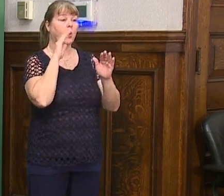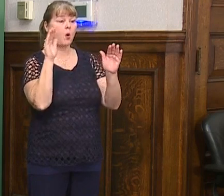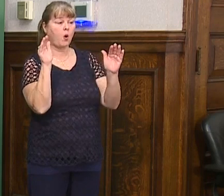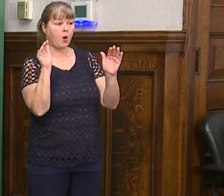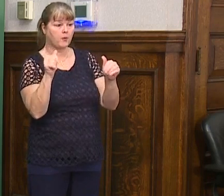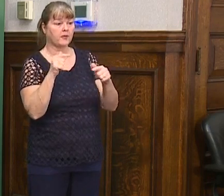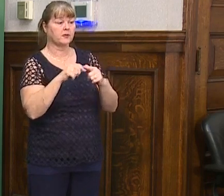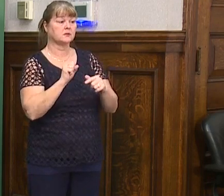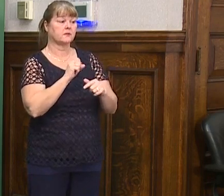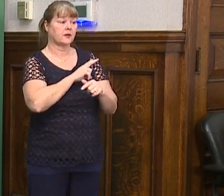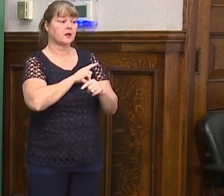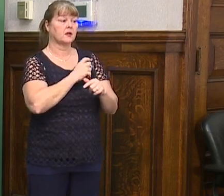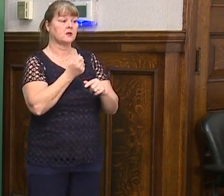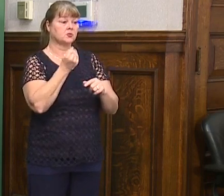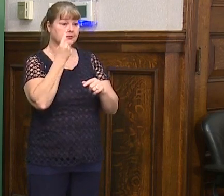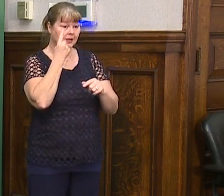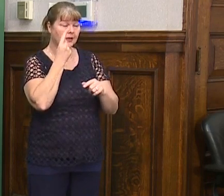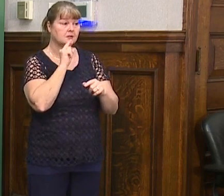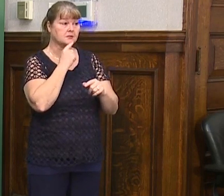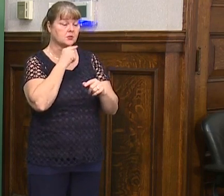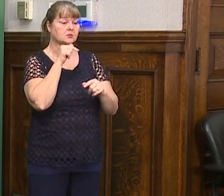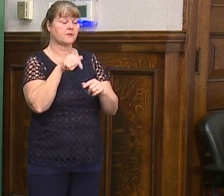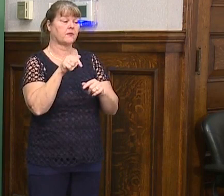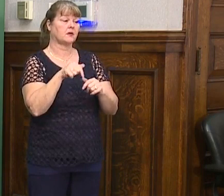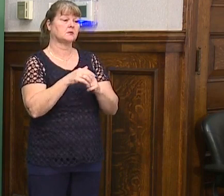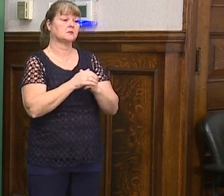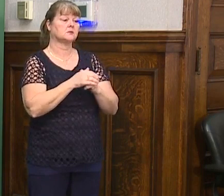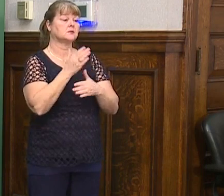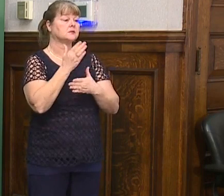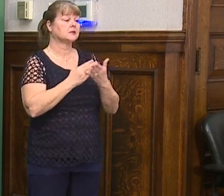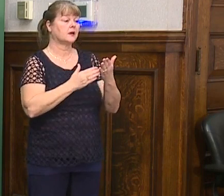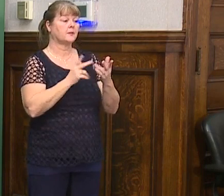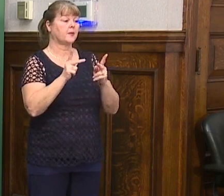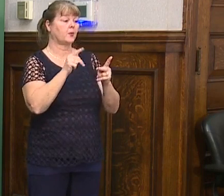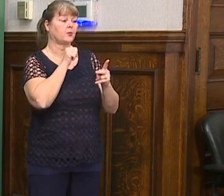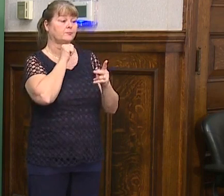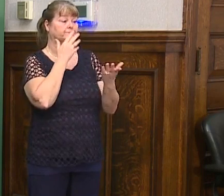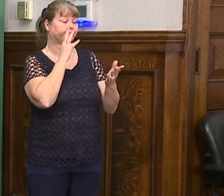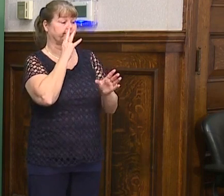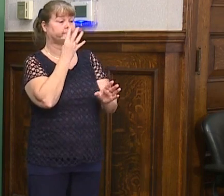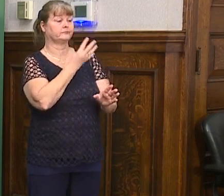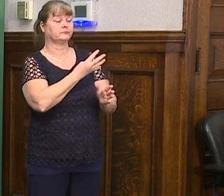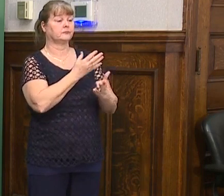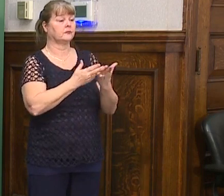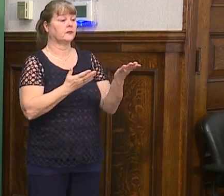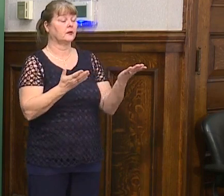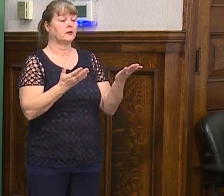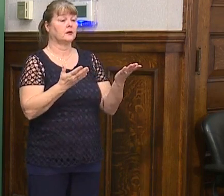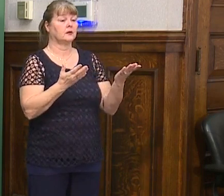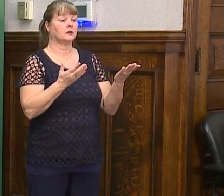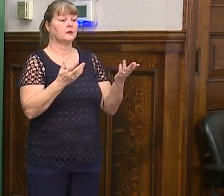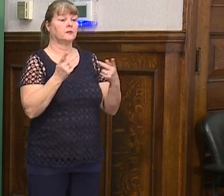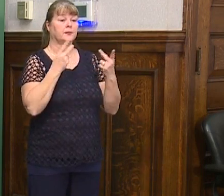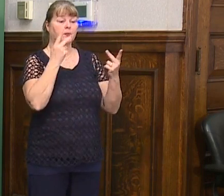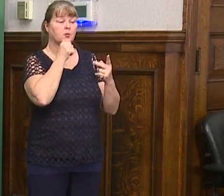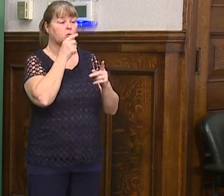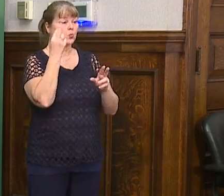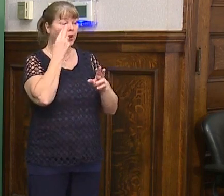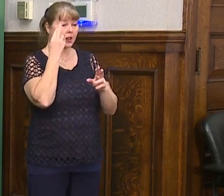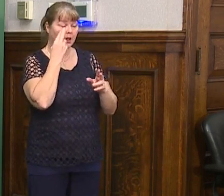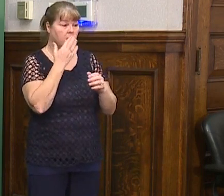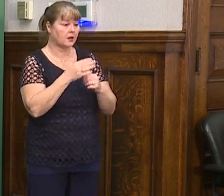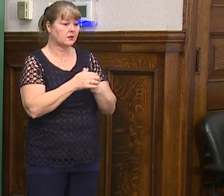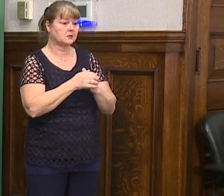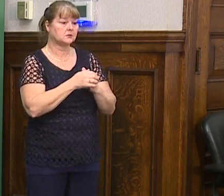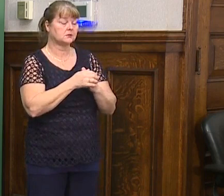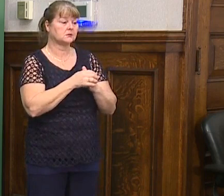hoping that civilians get the point. Uh, some frankly are just not. I mean, there's just this air of invincibility to,